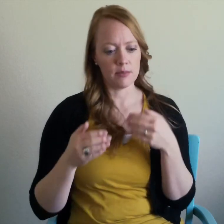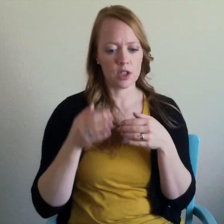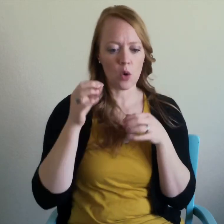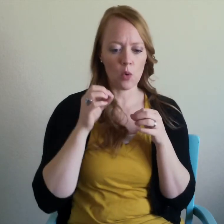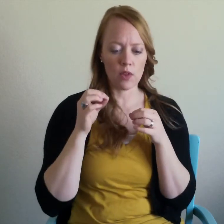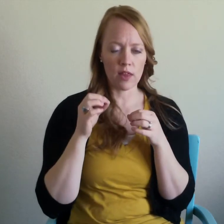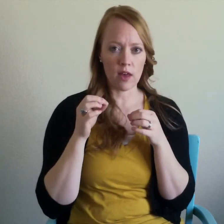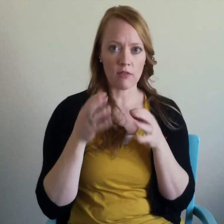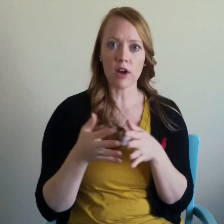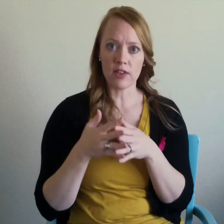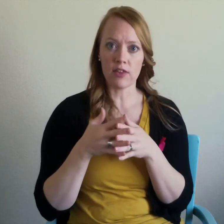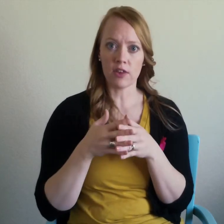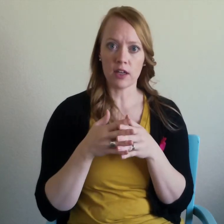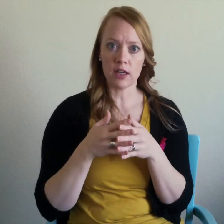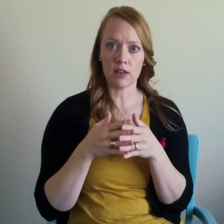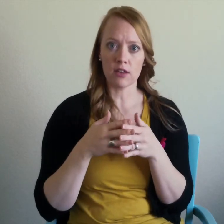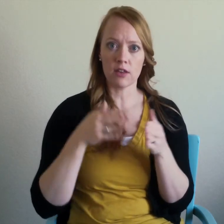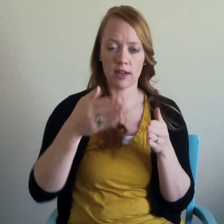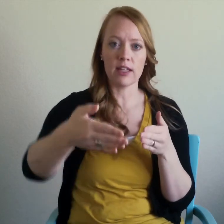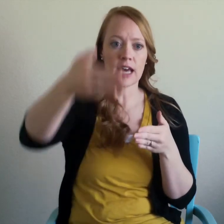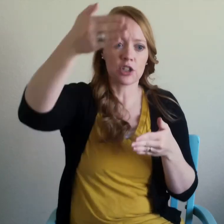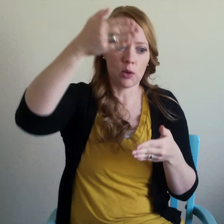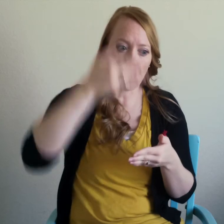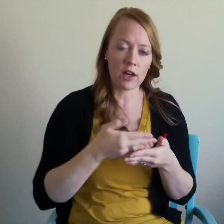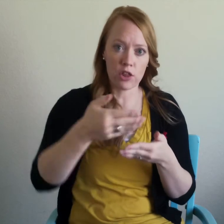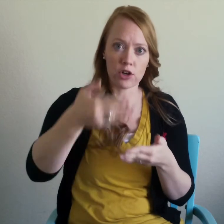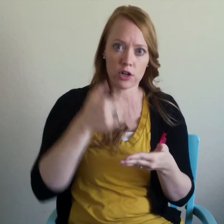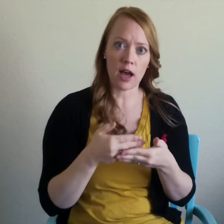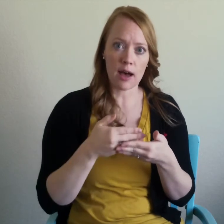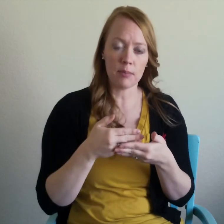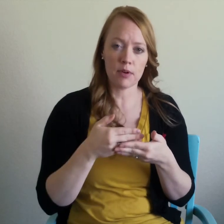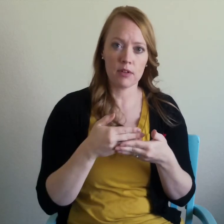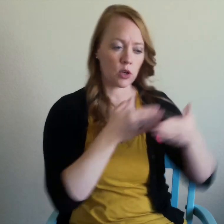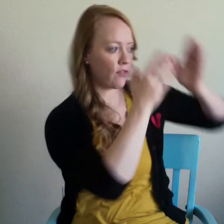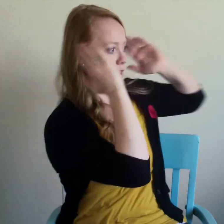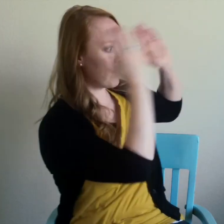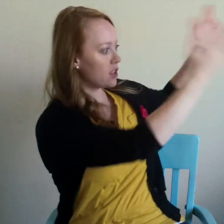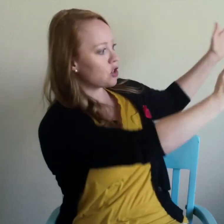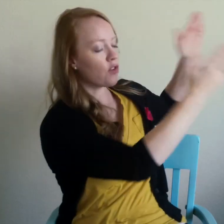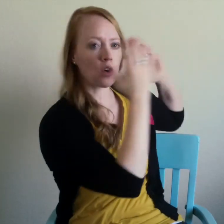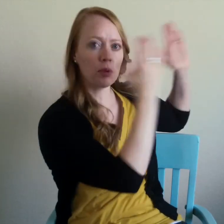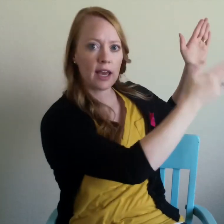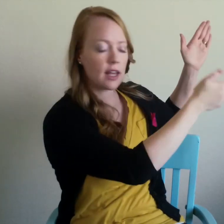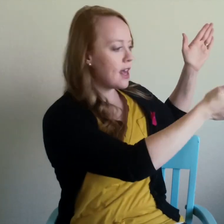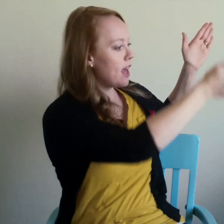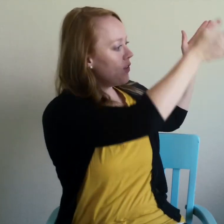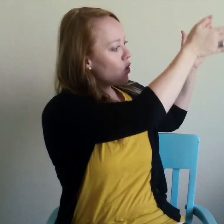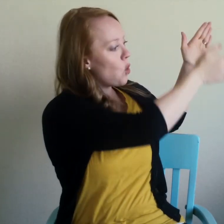so i've read that the it's actually one third up so if this is your focal plane if you go